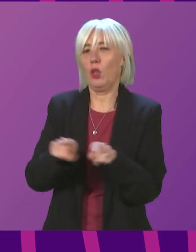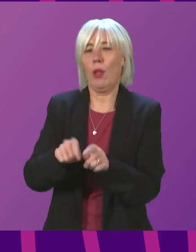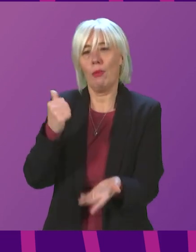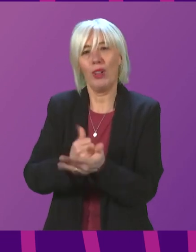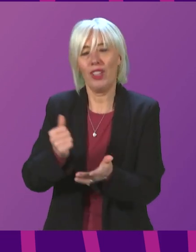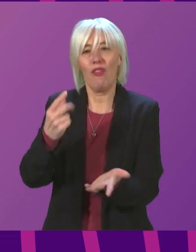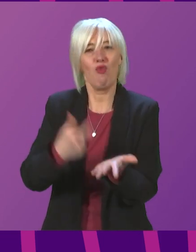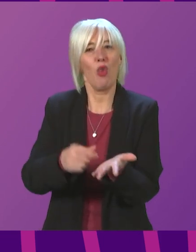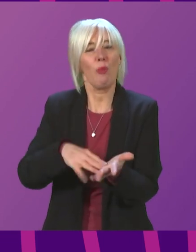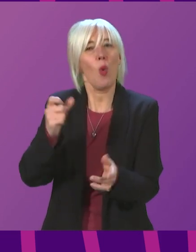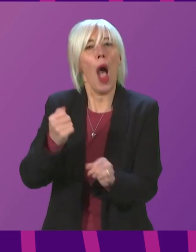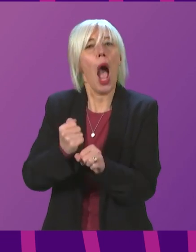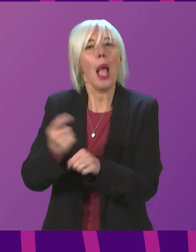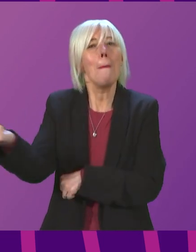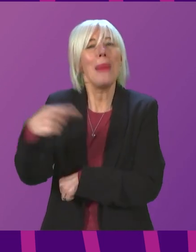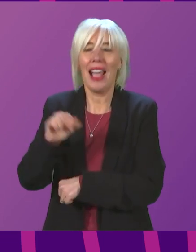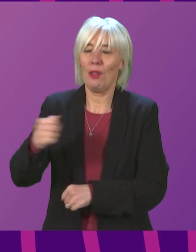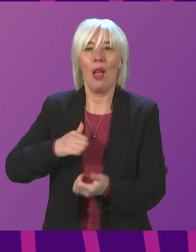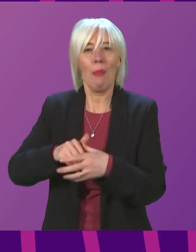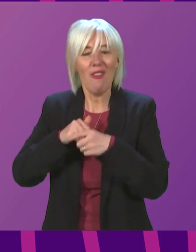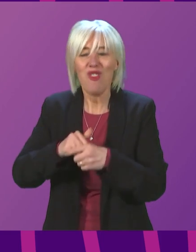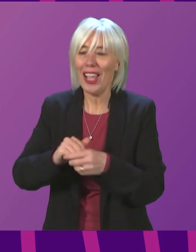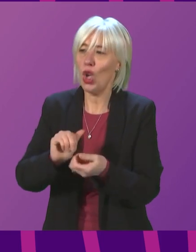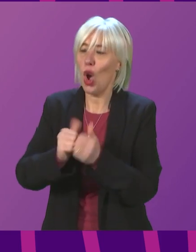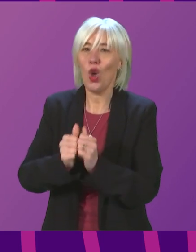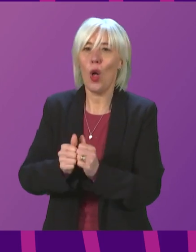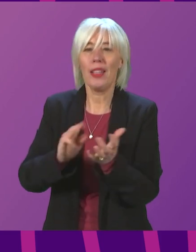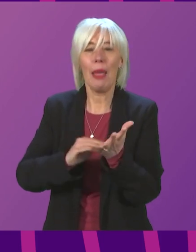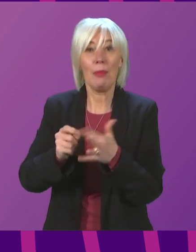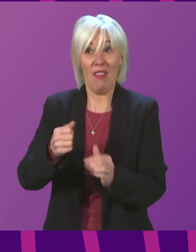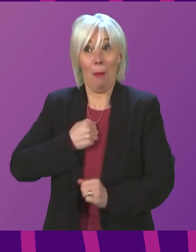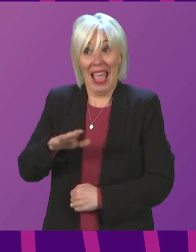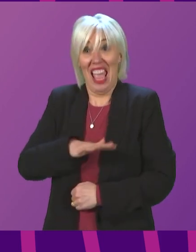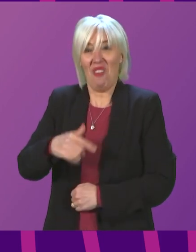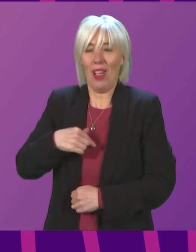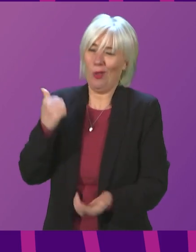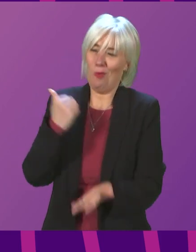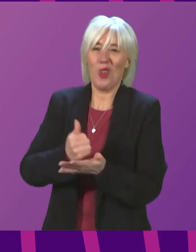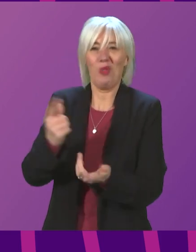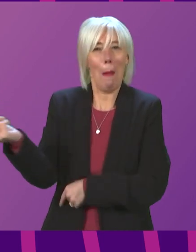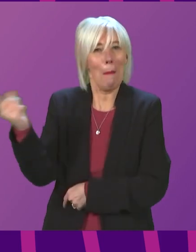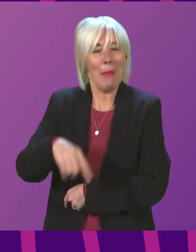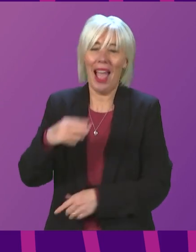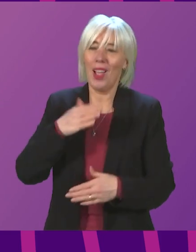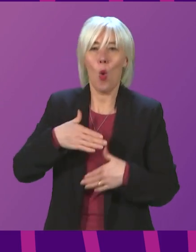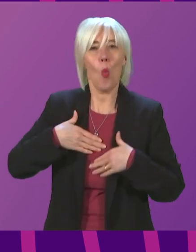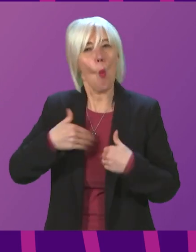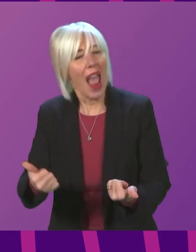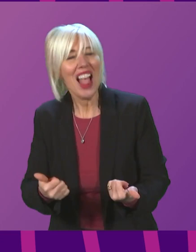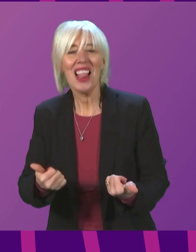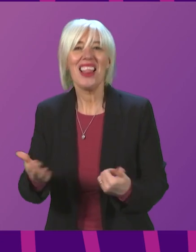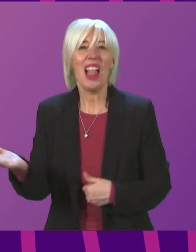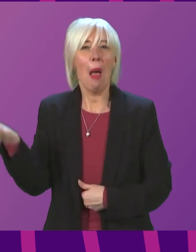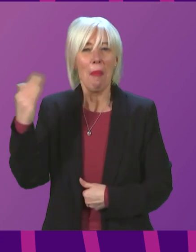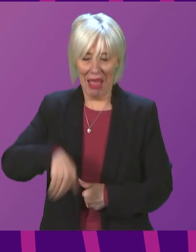Maguire back with us as a friend, a colleague, indeed the MSP from my hometown. It's absolutely brilliant to see her looking so well and back